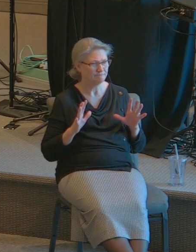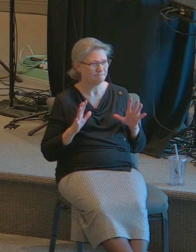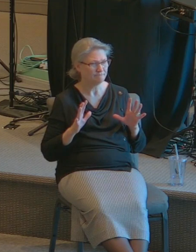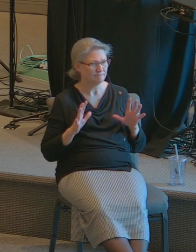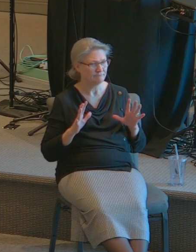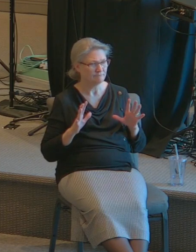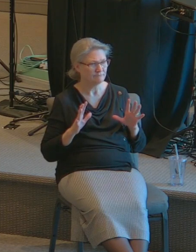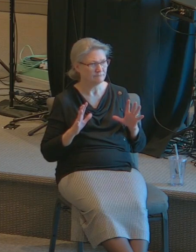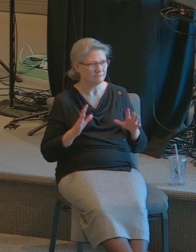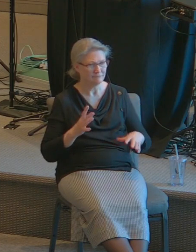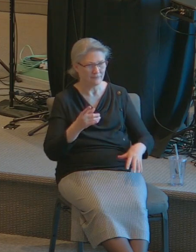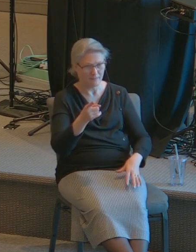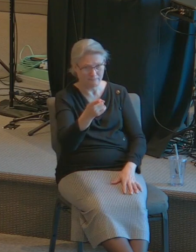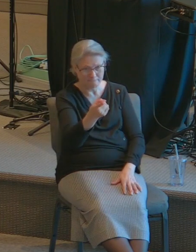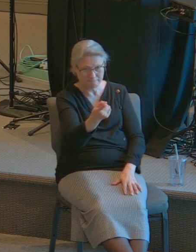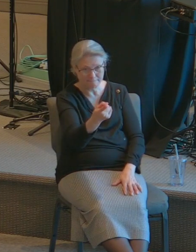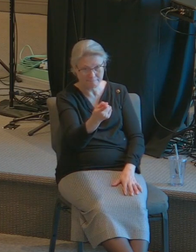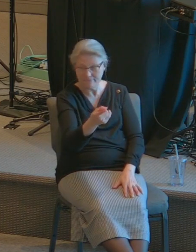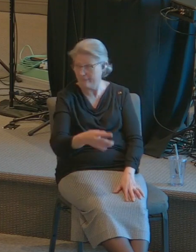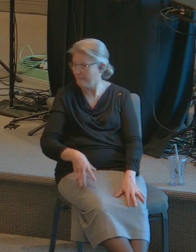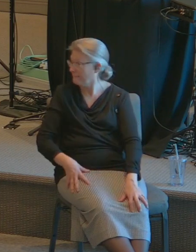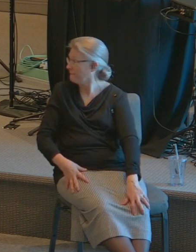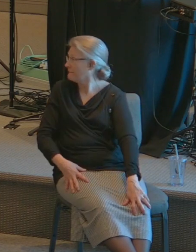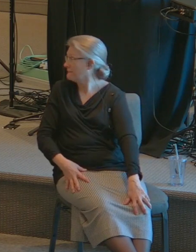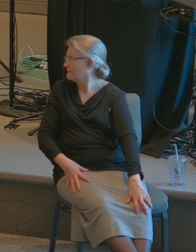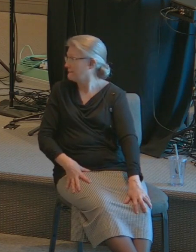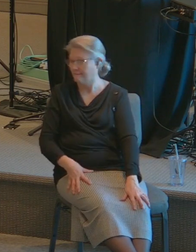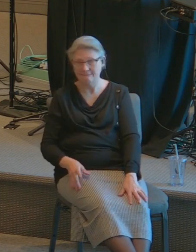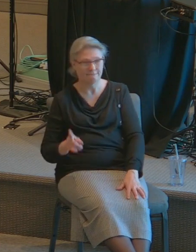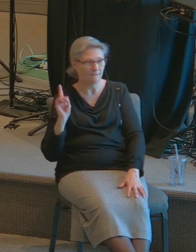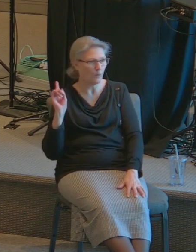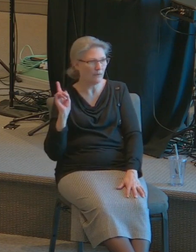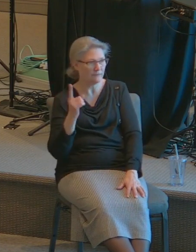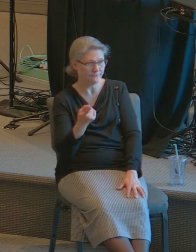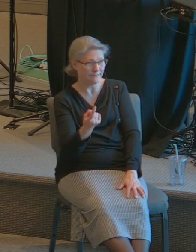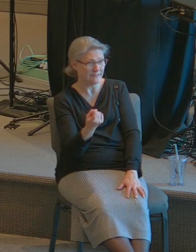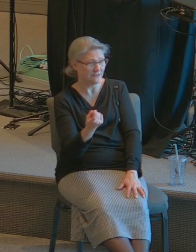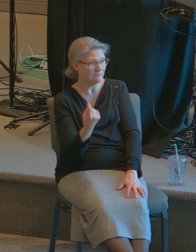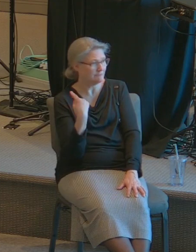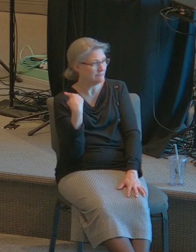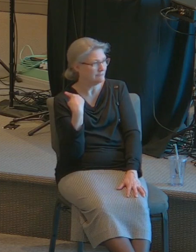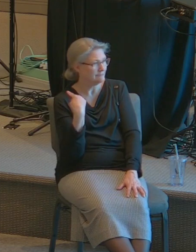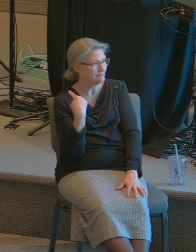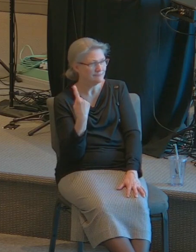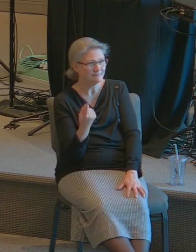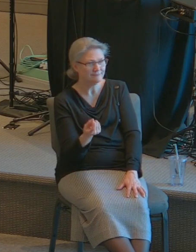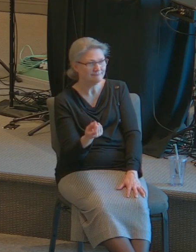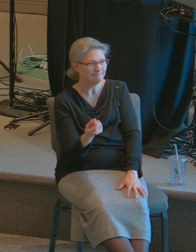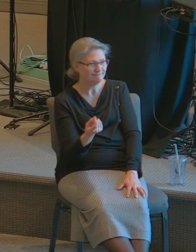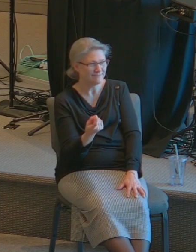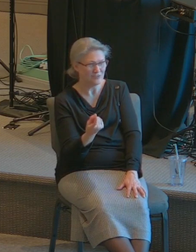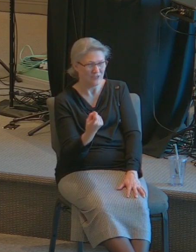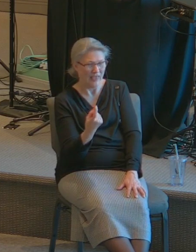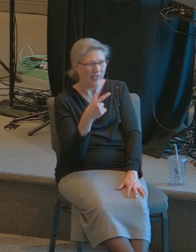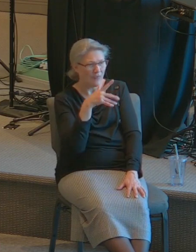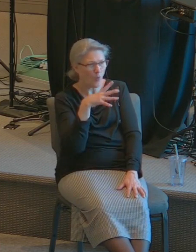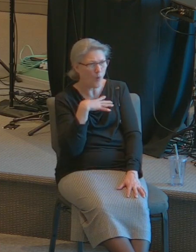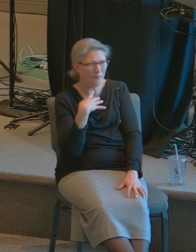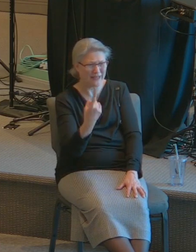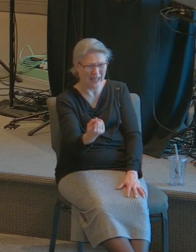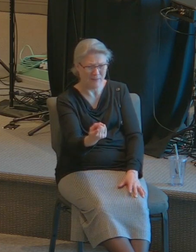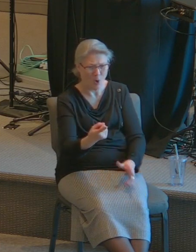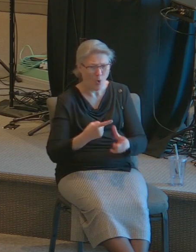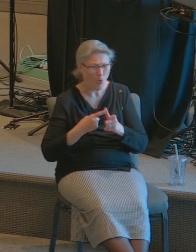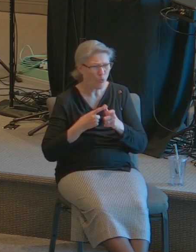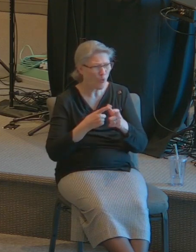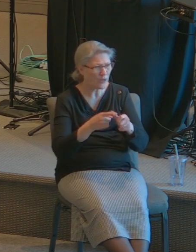I went like that as I locked eyes with her she came running to the altar she